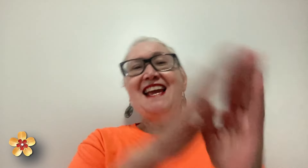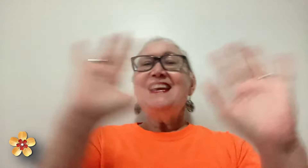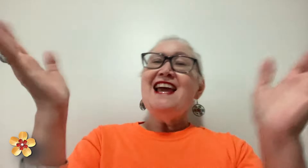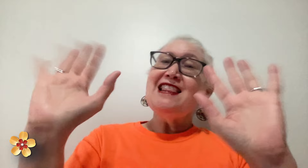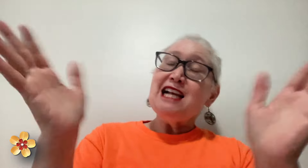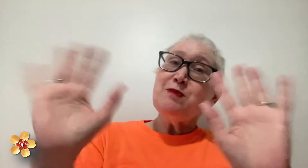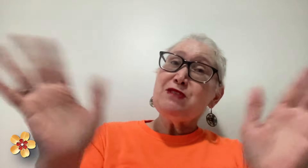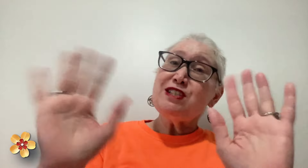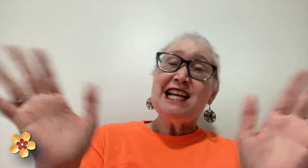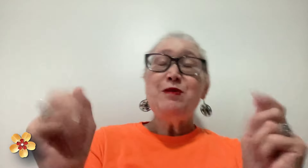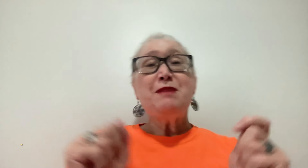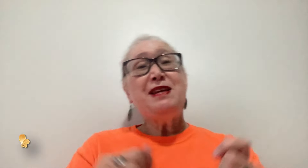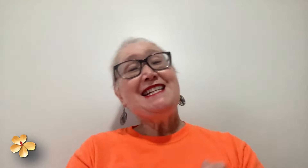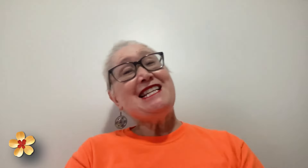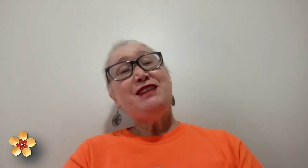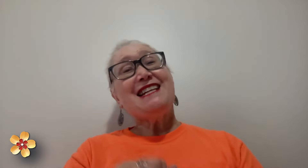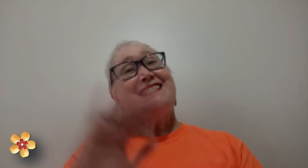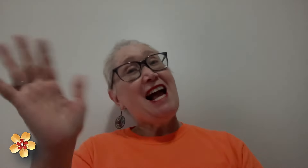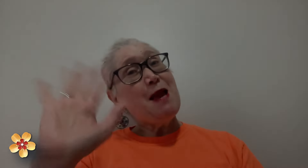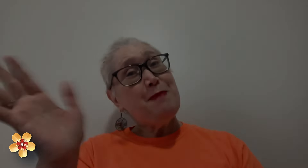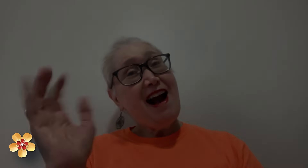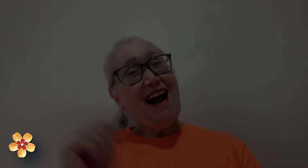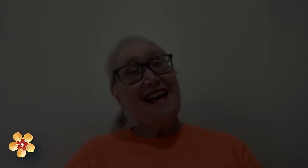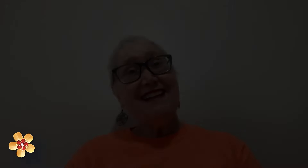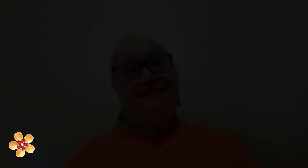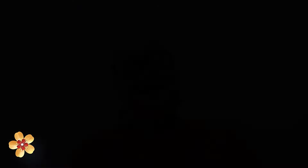Yay thanks so much for singing with me. See you next time. Bye. Bye. Bye. Bye.